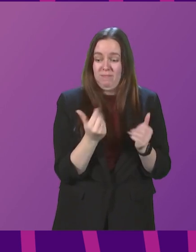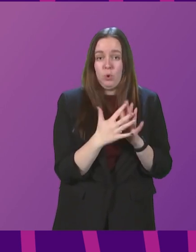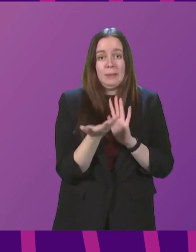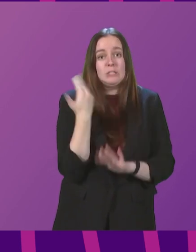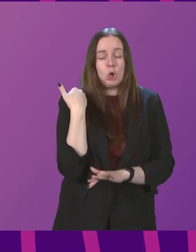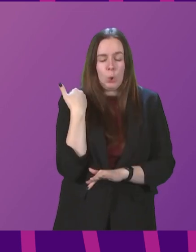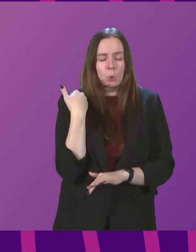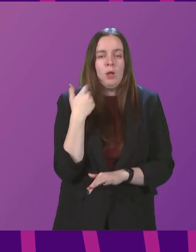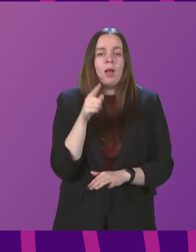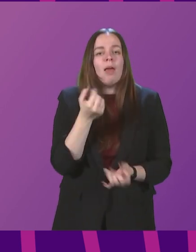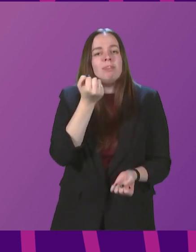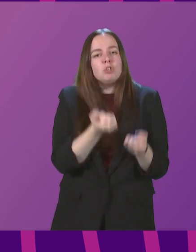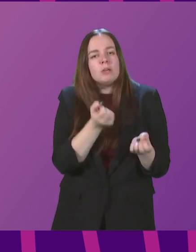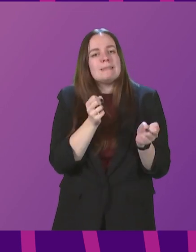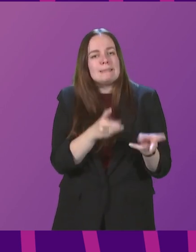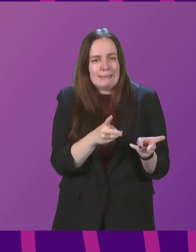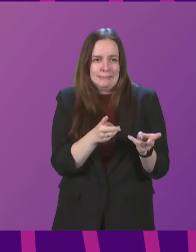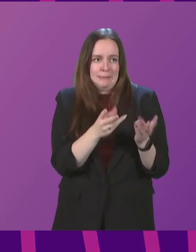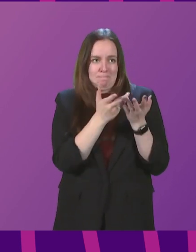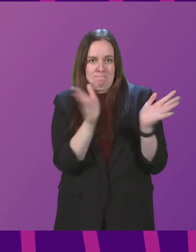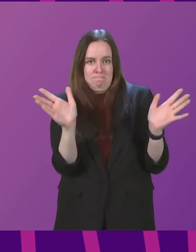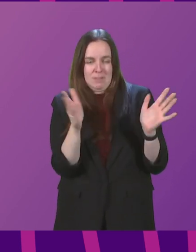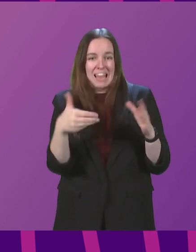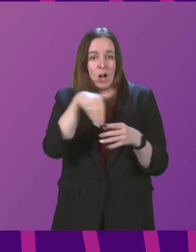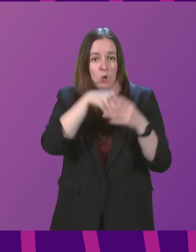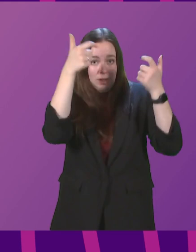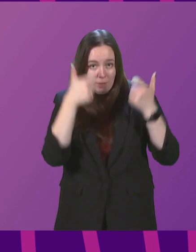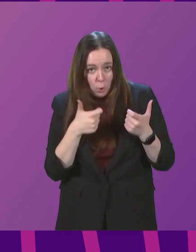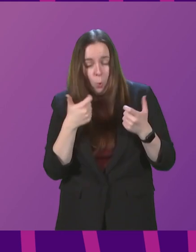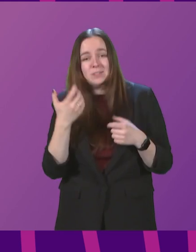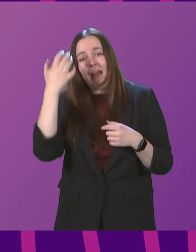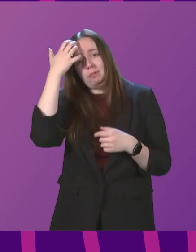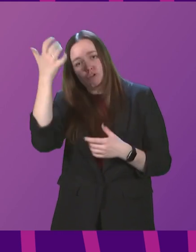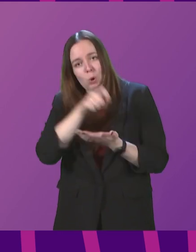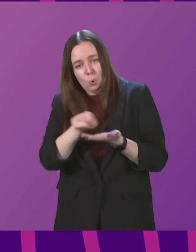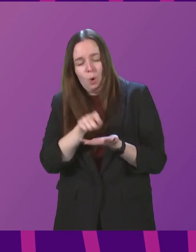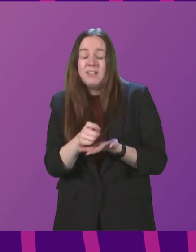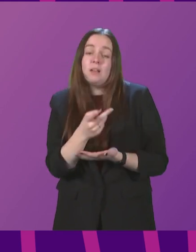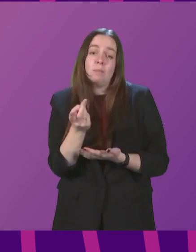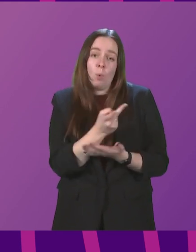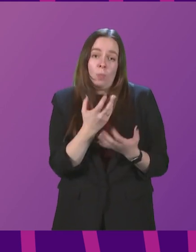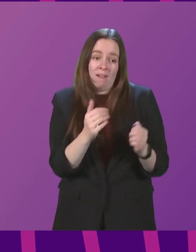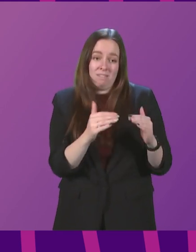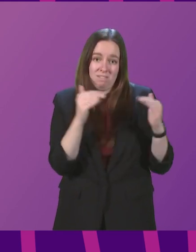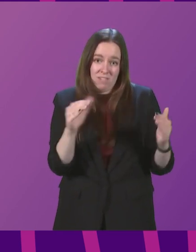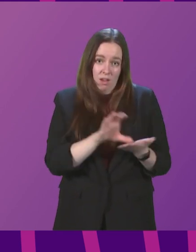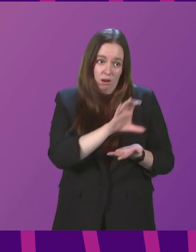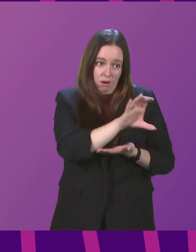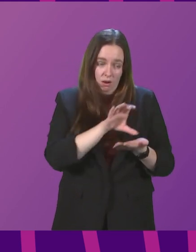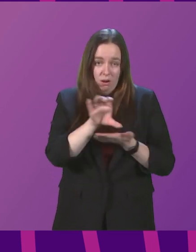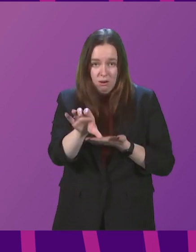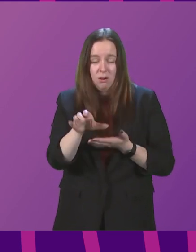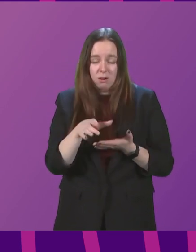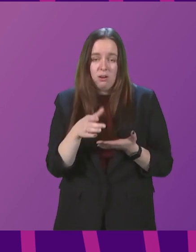that the justice system more generally, including the court system and indeed the Crown Office, are getting a fair settlement in light of the